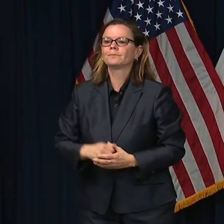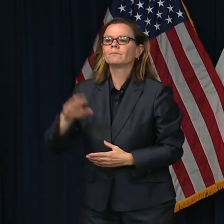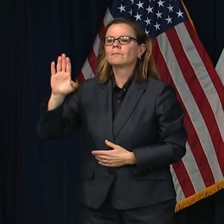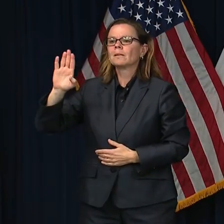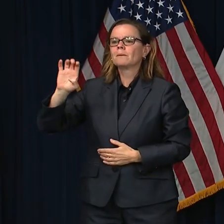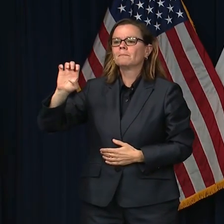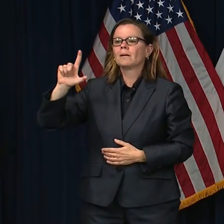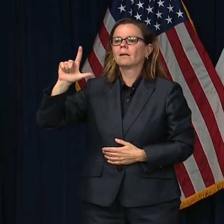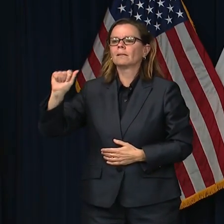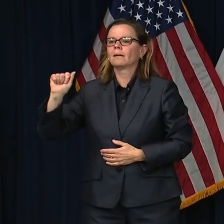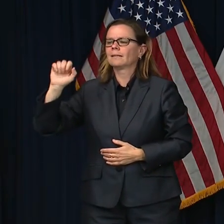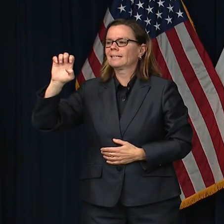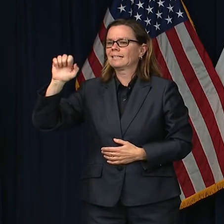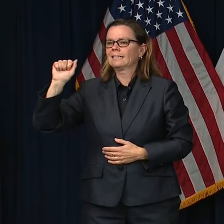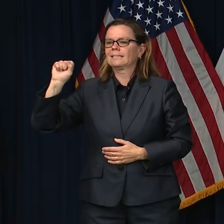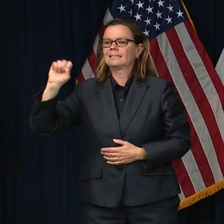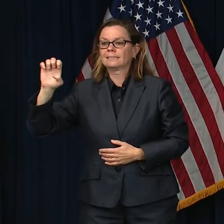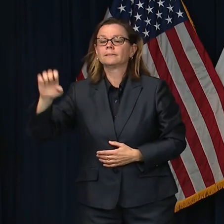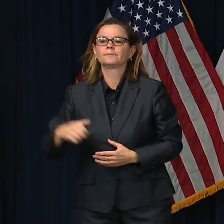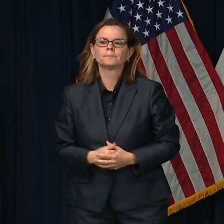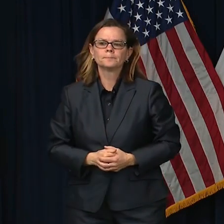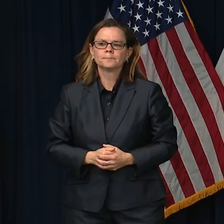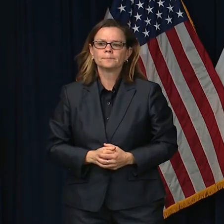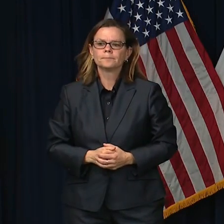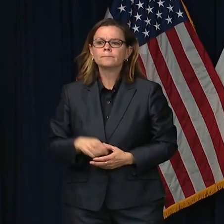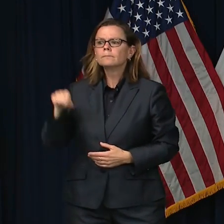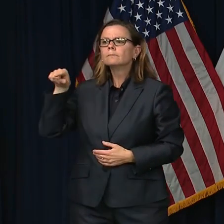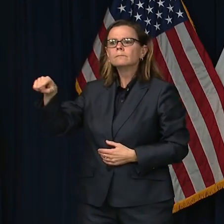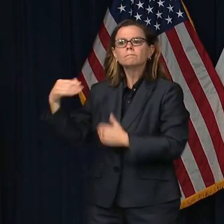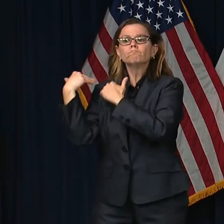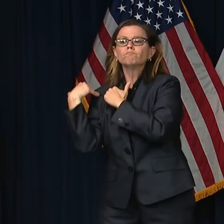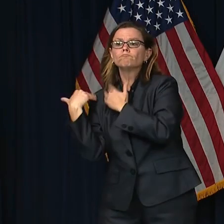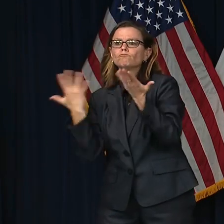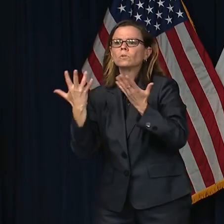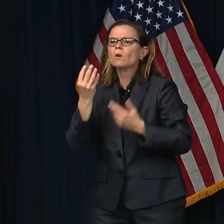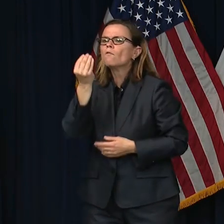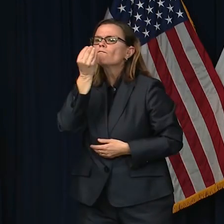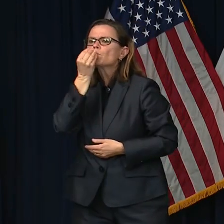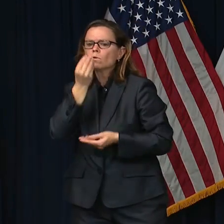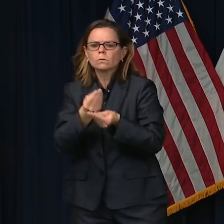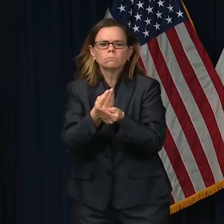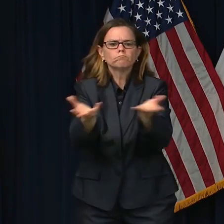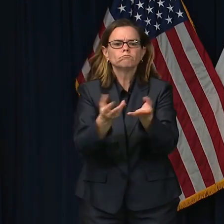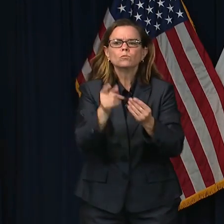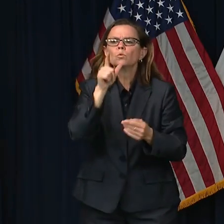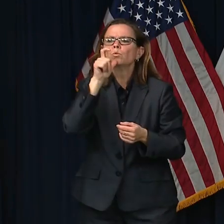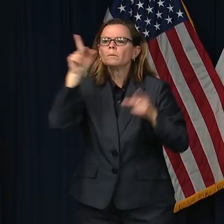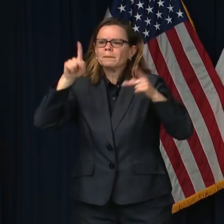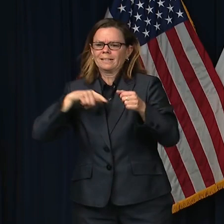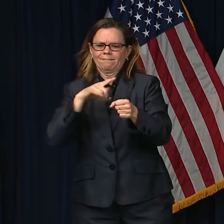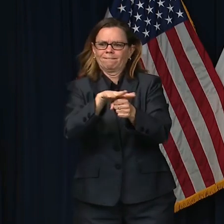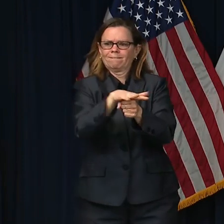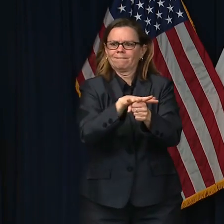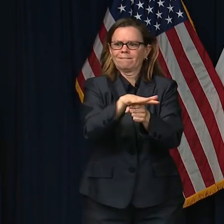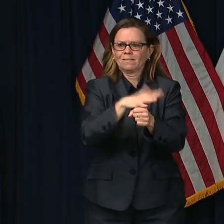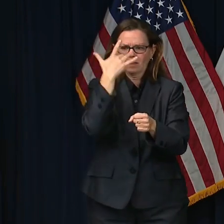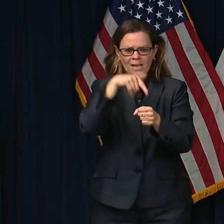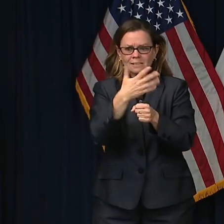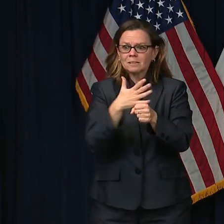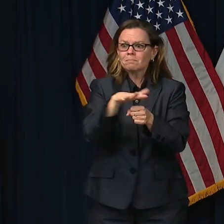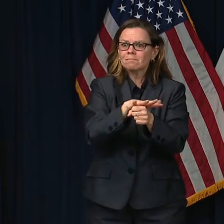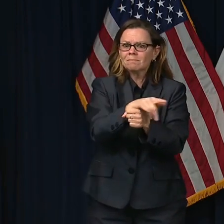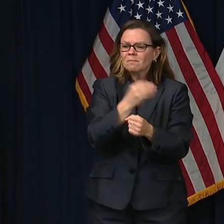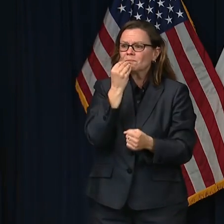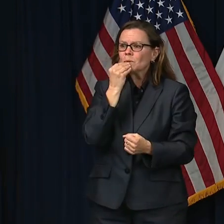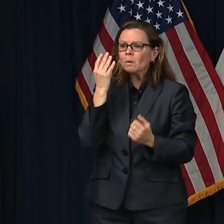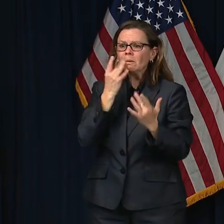is providing dinner and snacks to local residents to supplement the breakfast and lunch that Quincy children